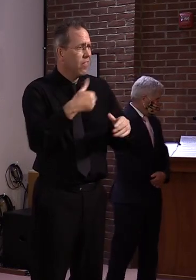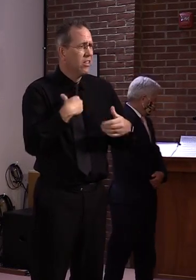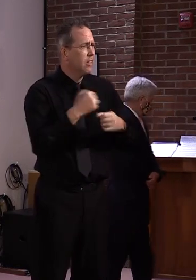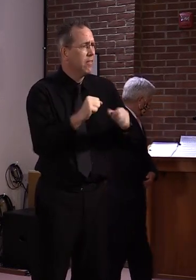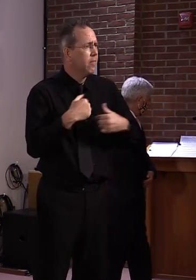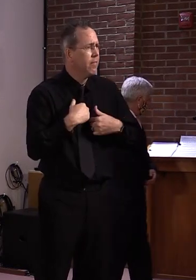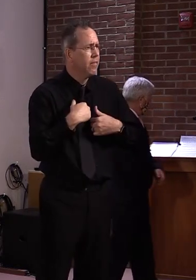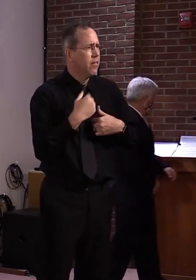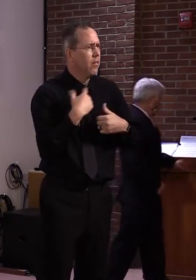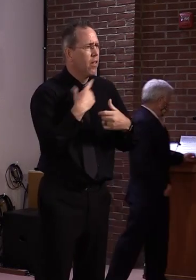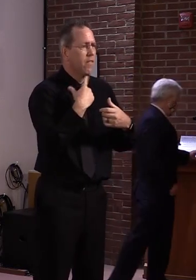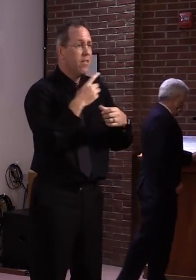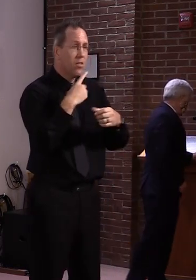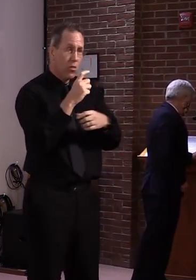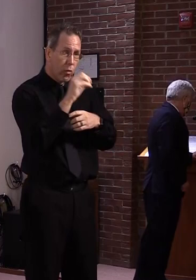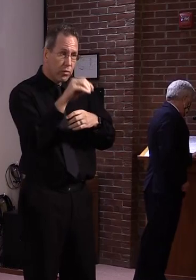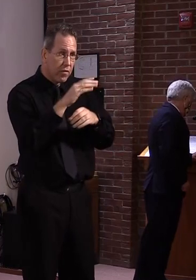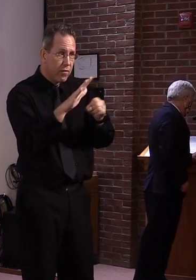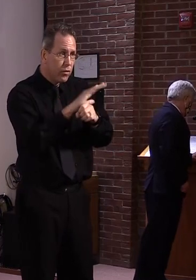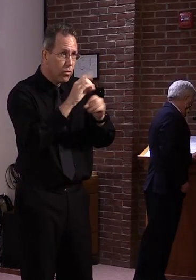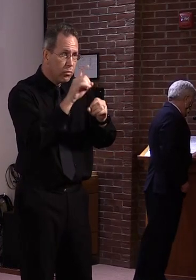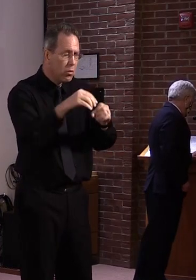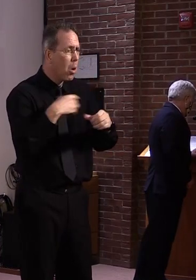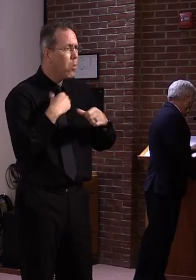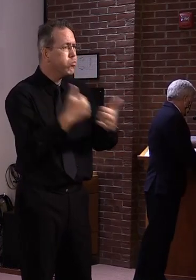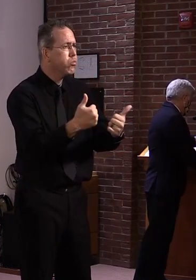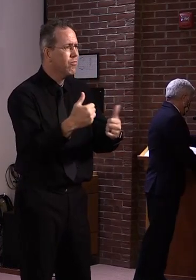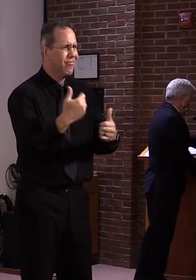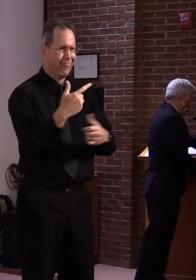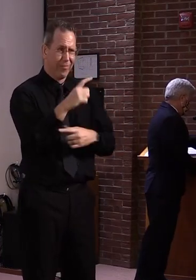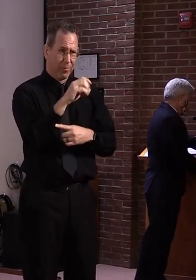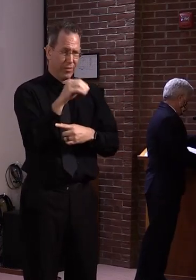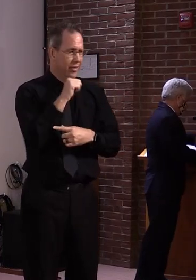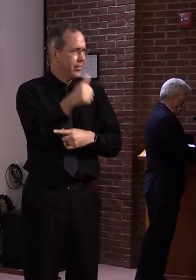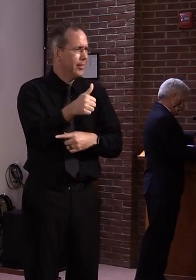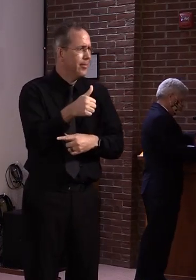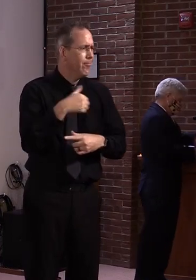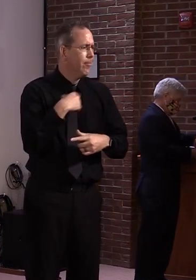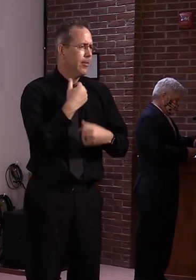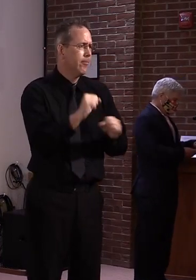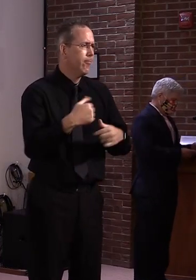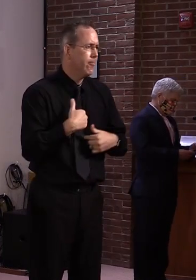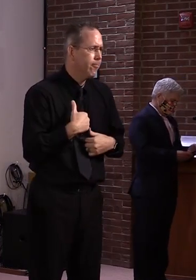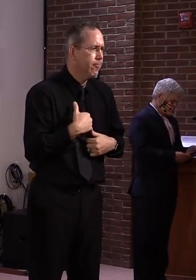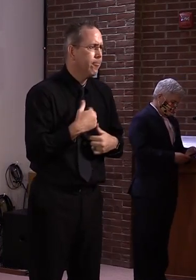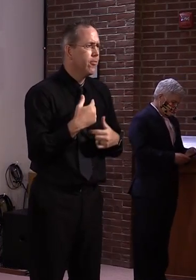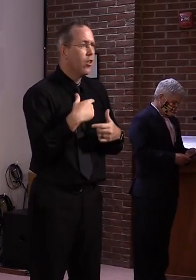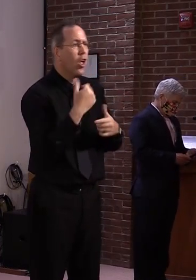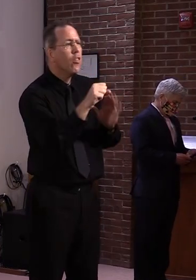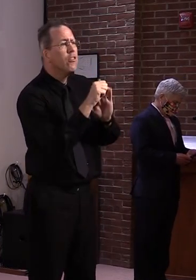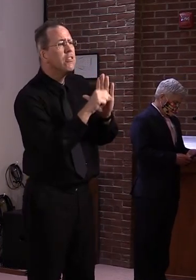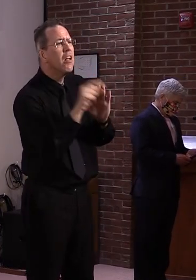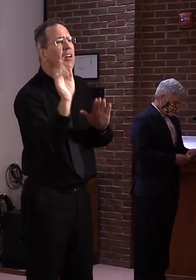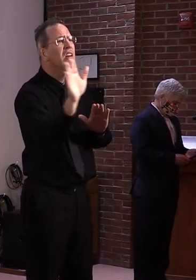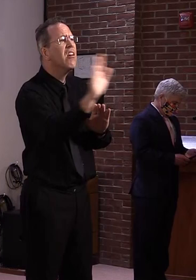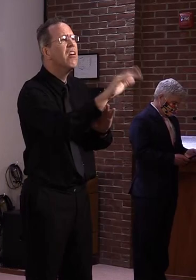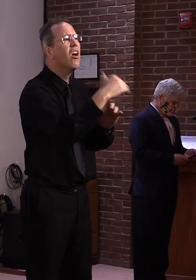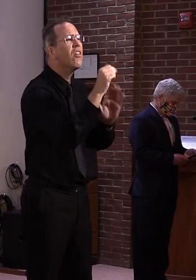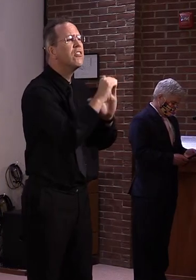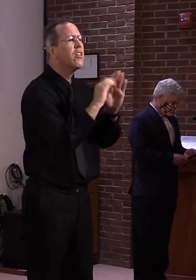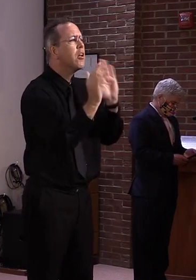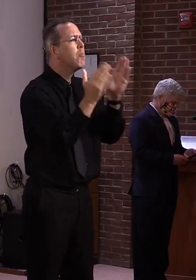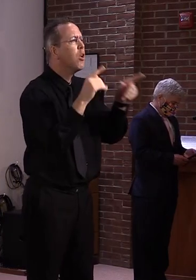know, there's some concerns. We have an outbreak. We see some of the numbers growing in other states and so forth. So it gives me a little bit of pause.